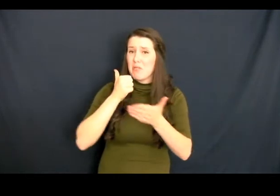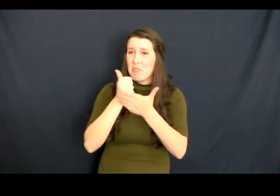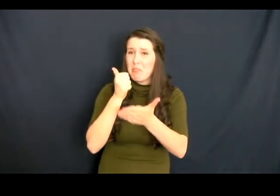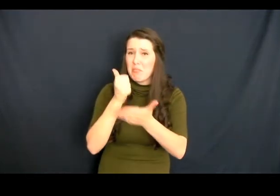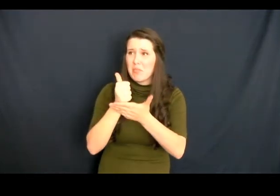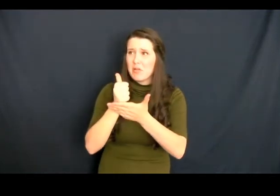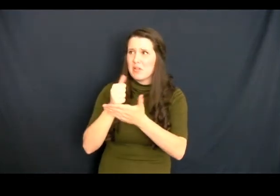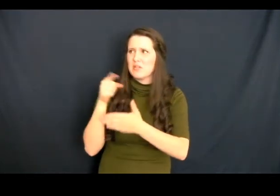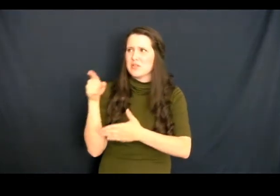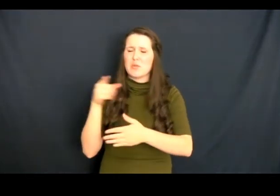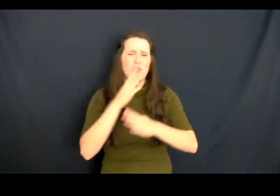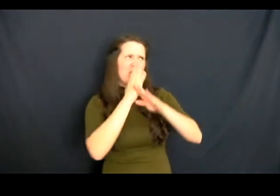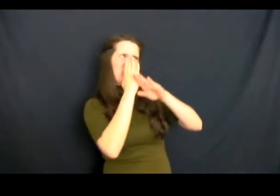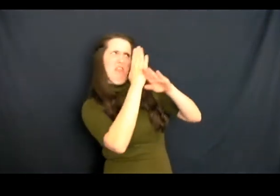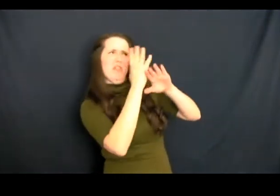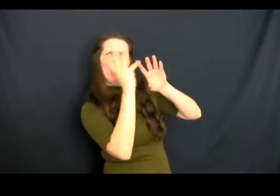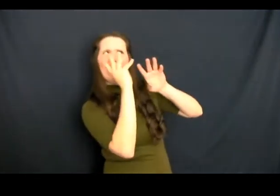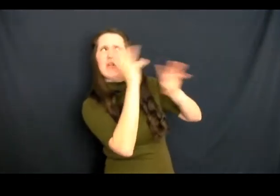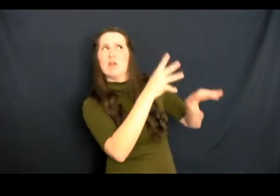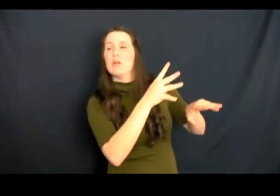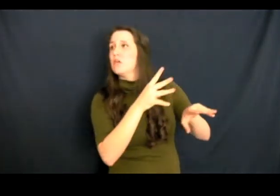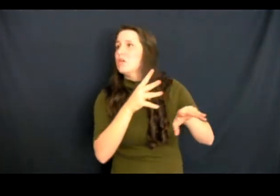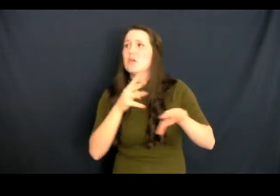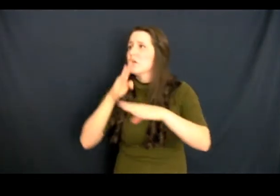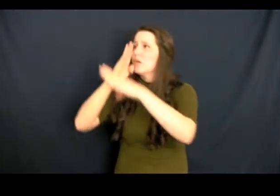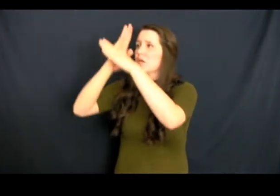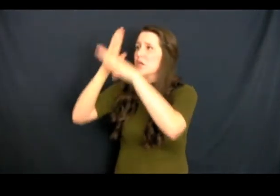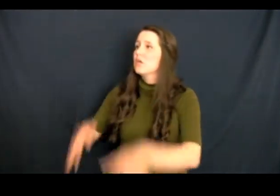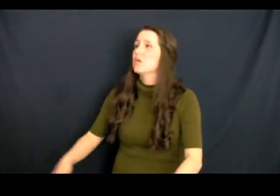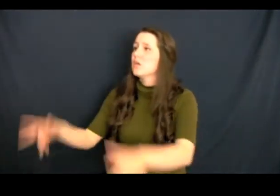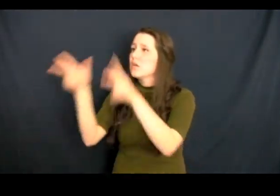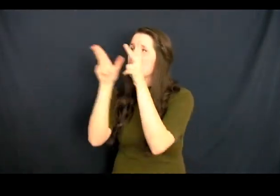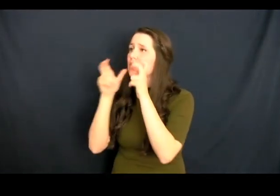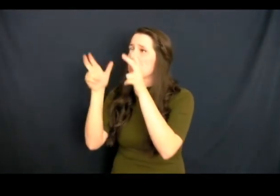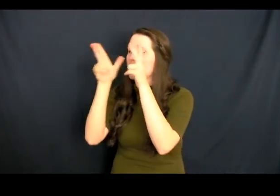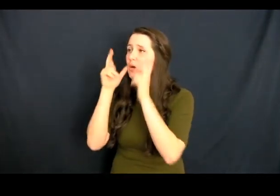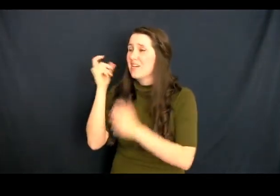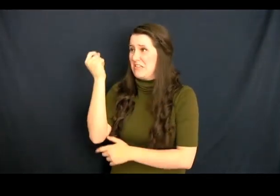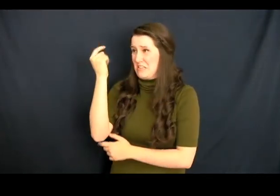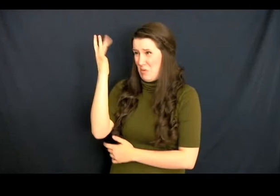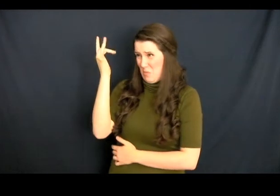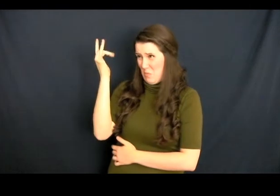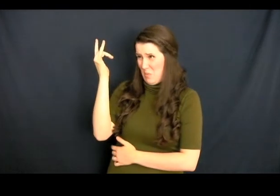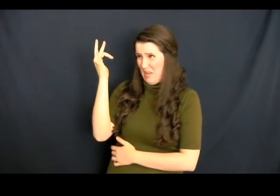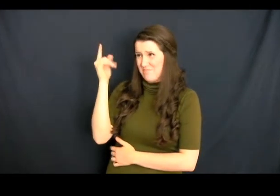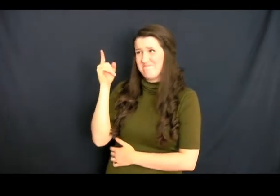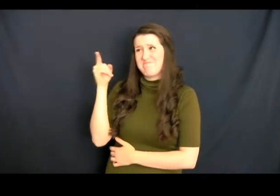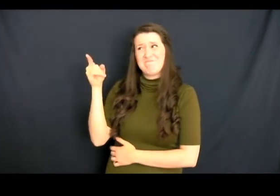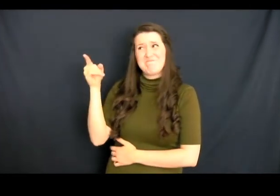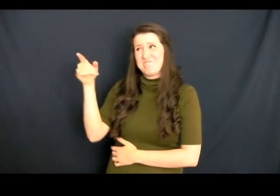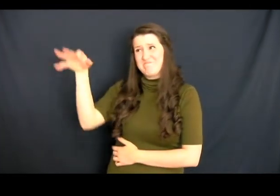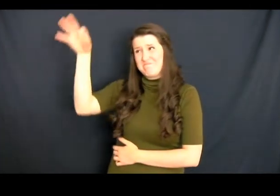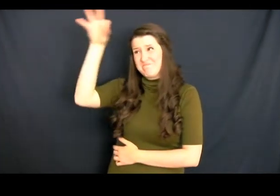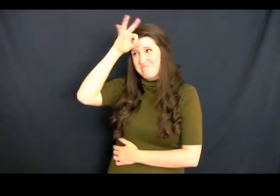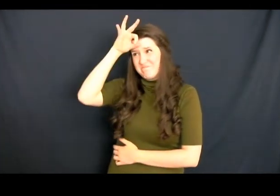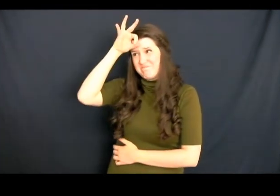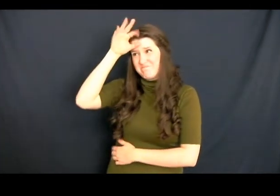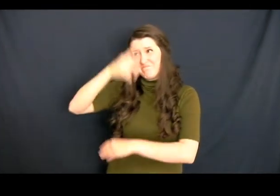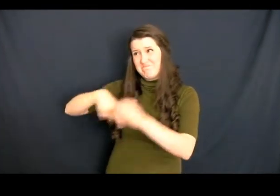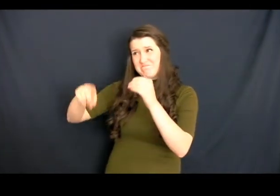need to become defensive, Rosie. Ignorance is not a crime. And believe me, when it comes to accents, you are ignorant. Because Ching